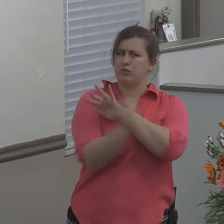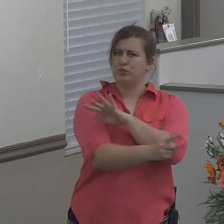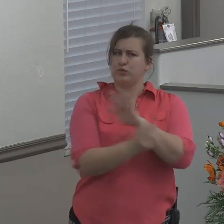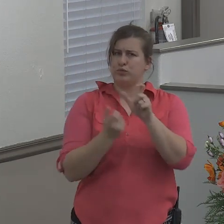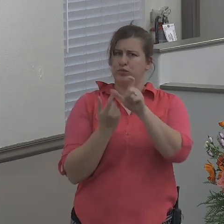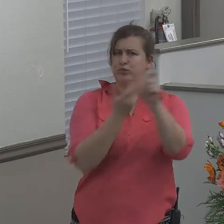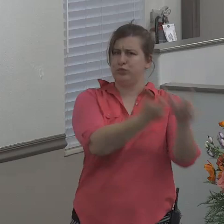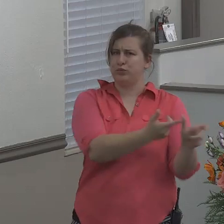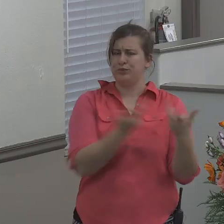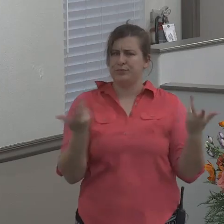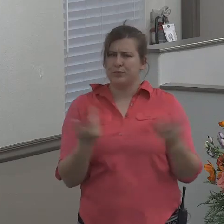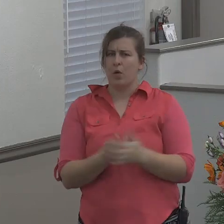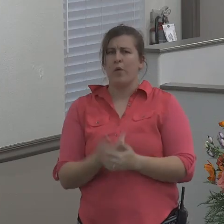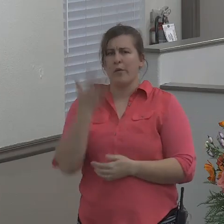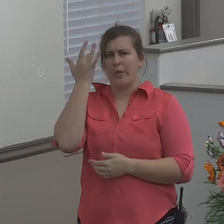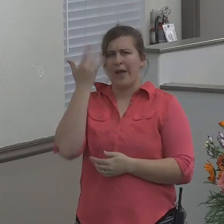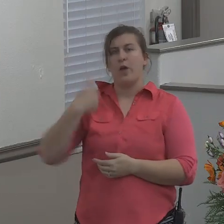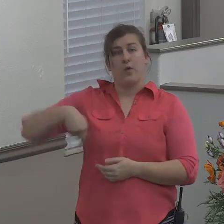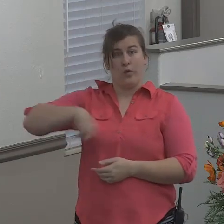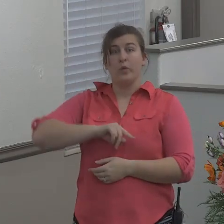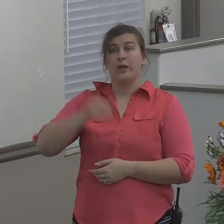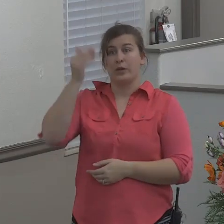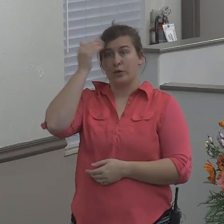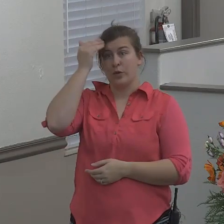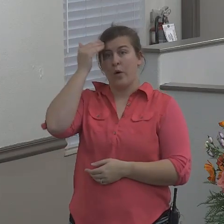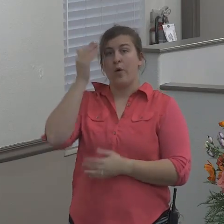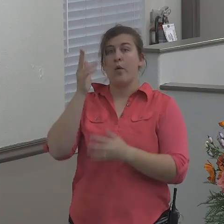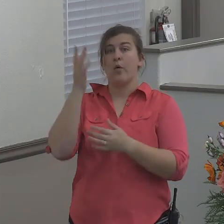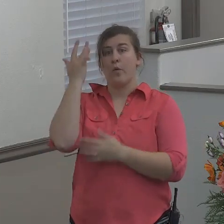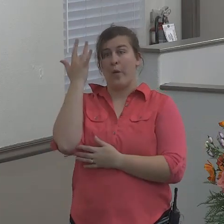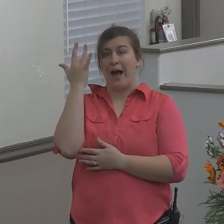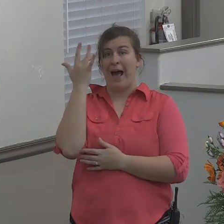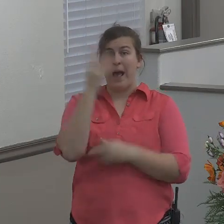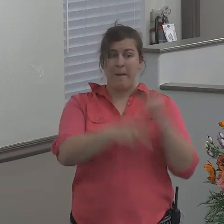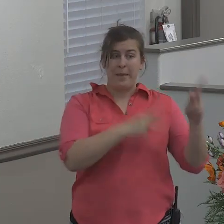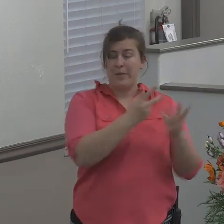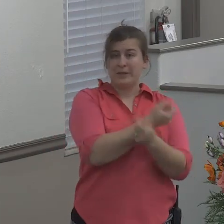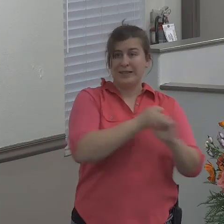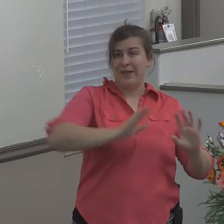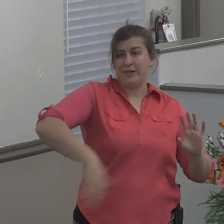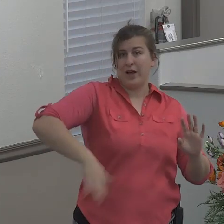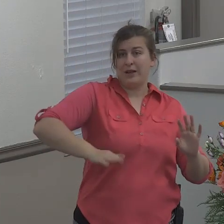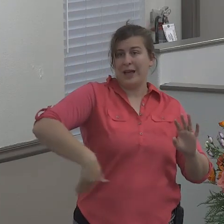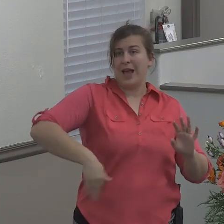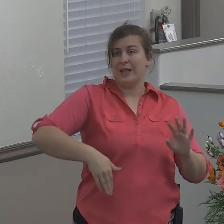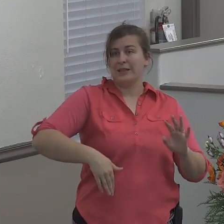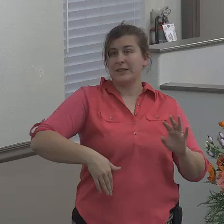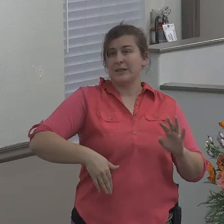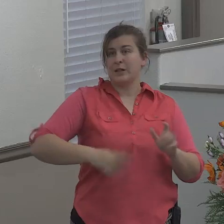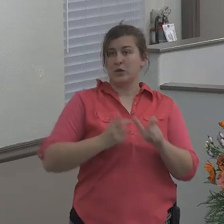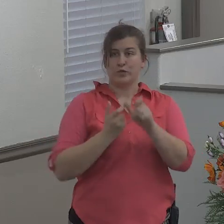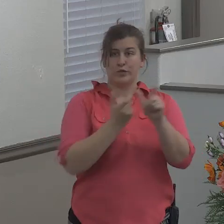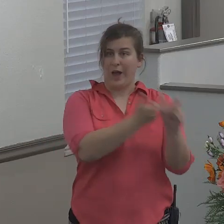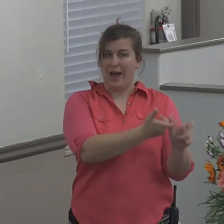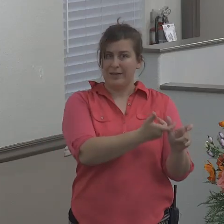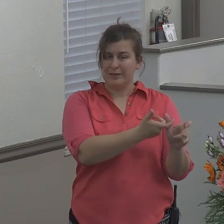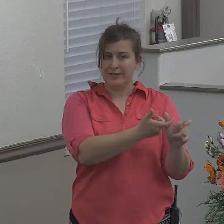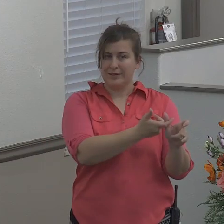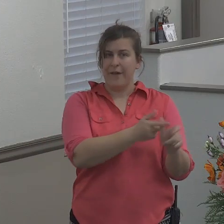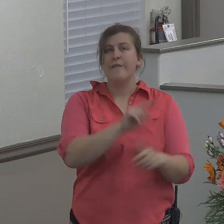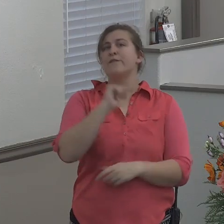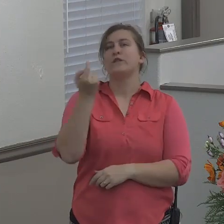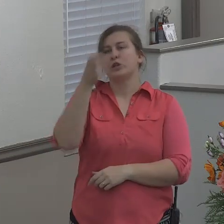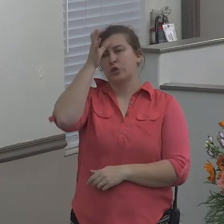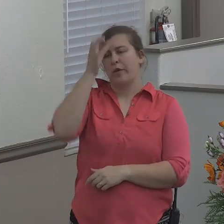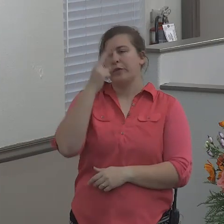We know why the lost people run away. Why the lost souls run. In 1 Corinthians chapter